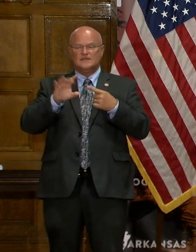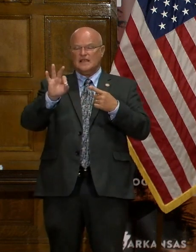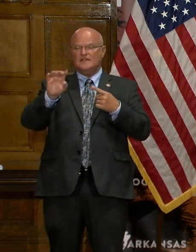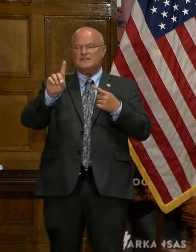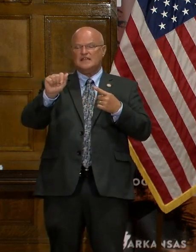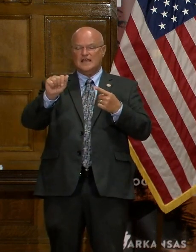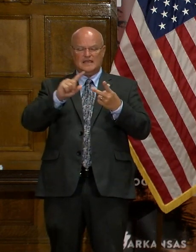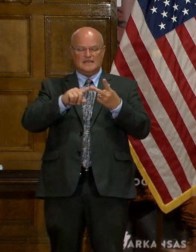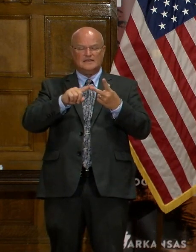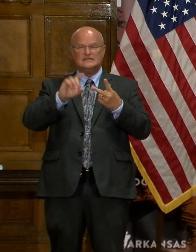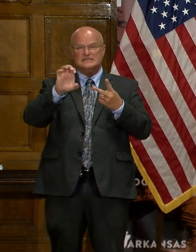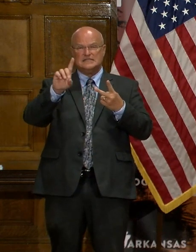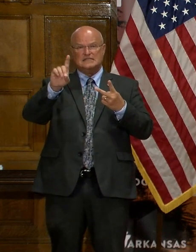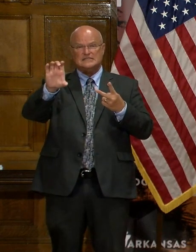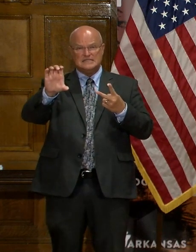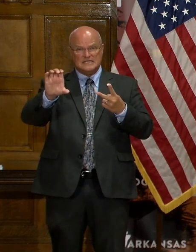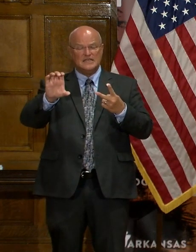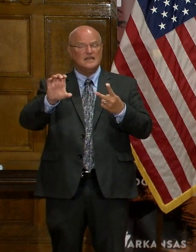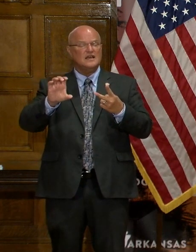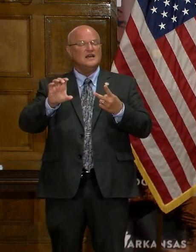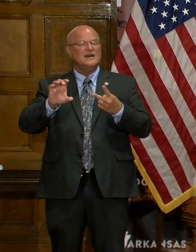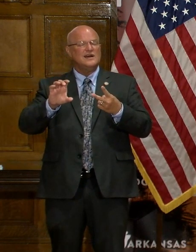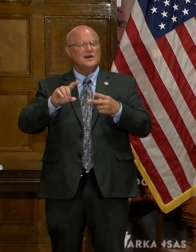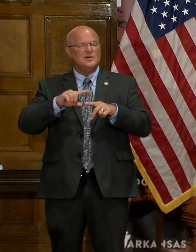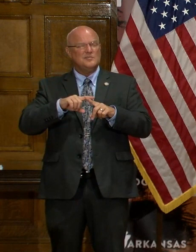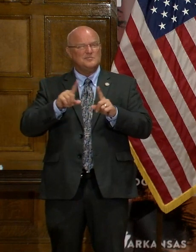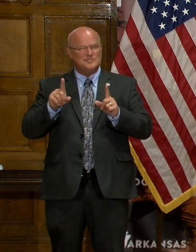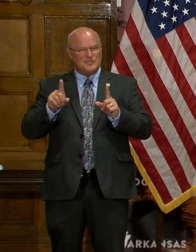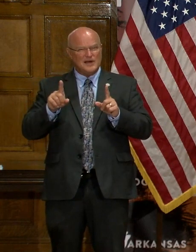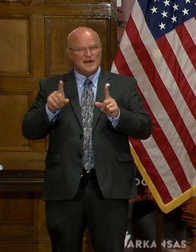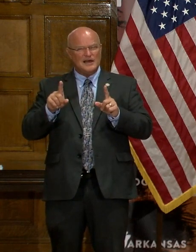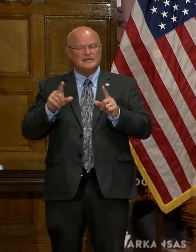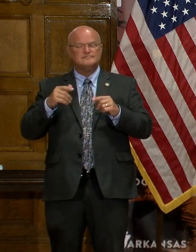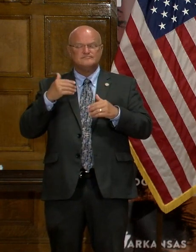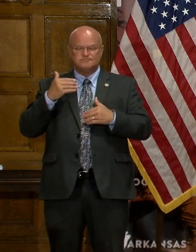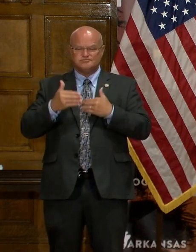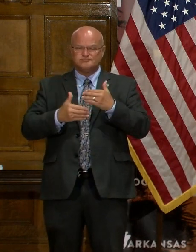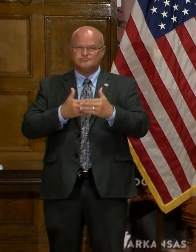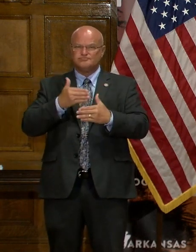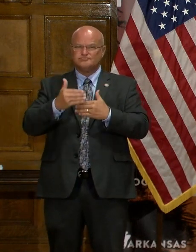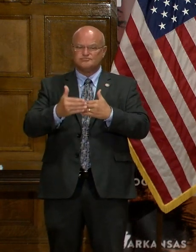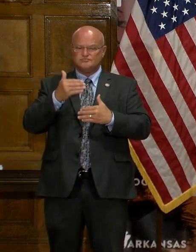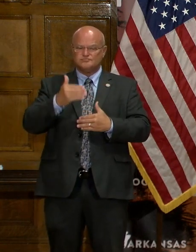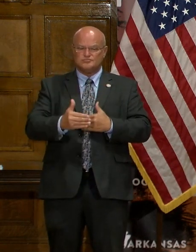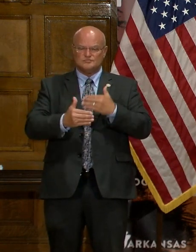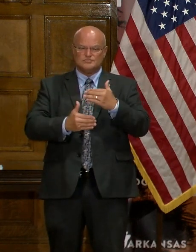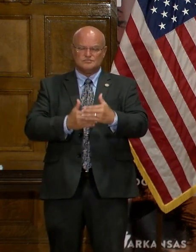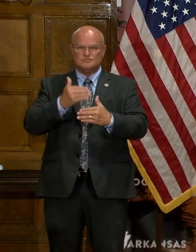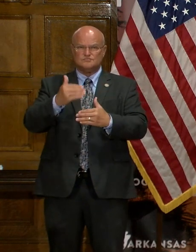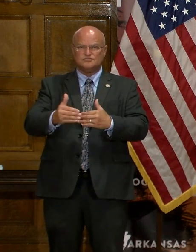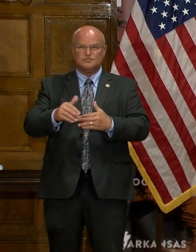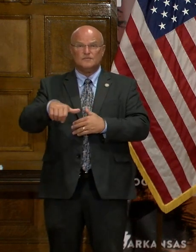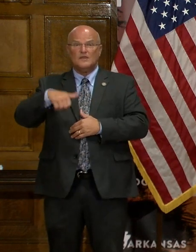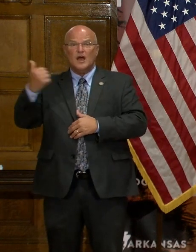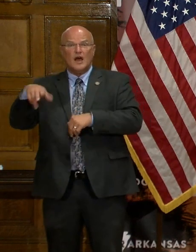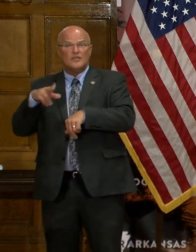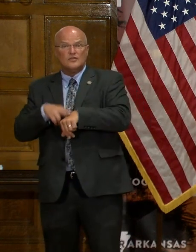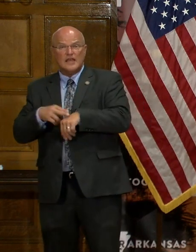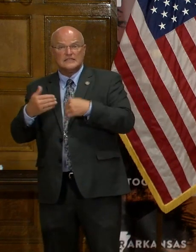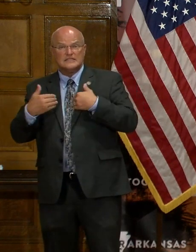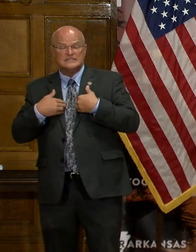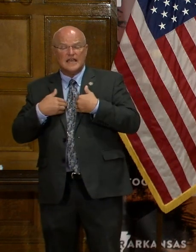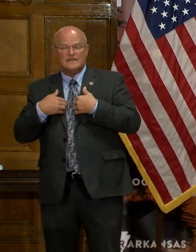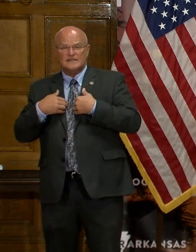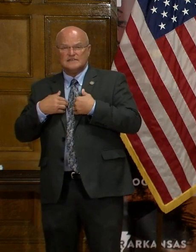at it, you got CDC. But they're they're proceeding methodically. I mean, the fact that other nations have